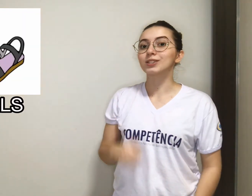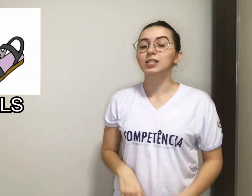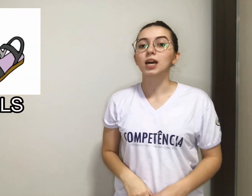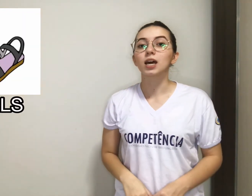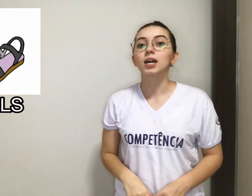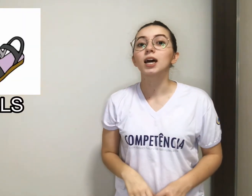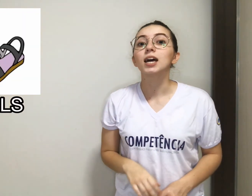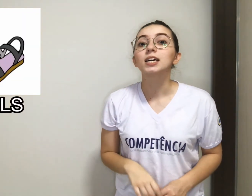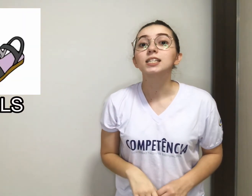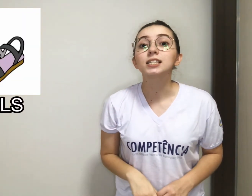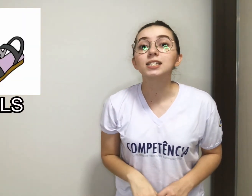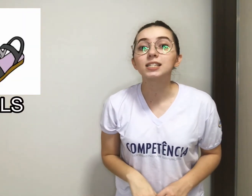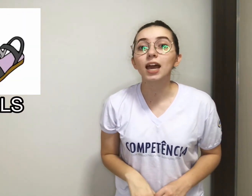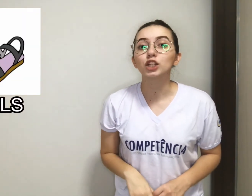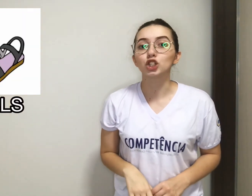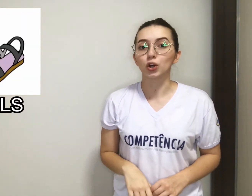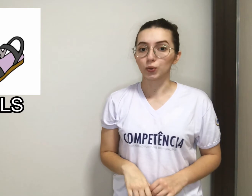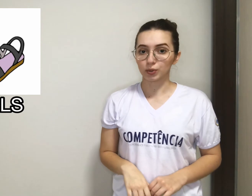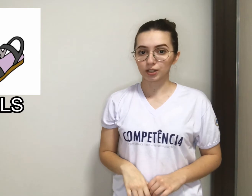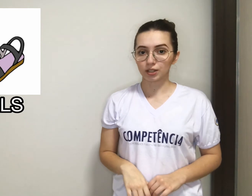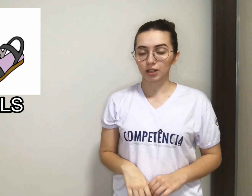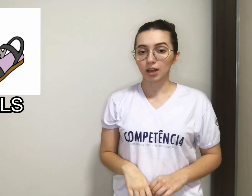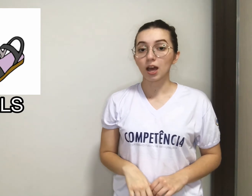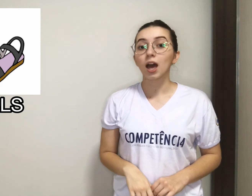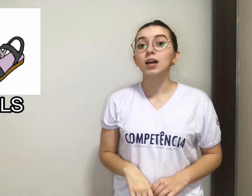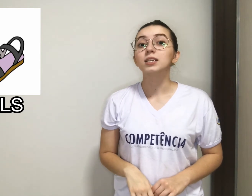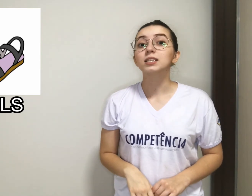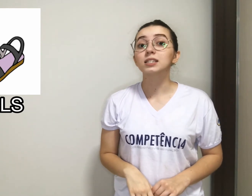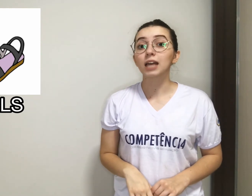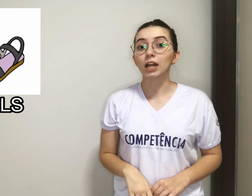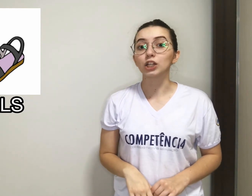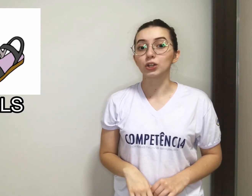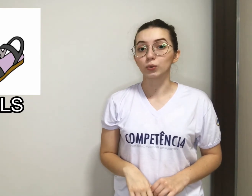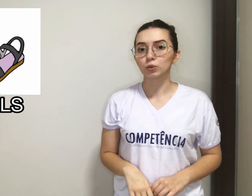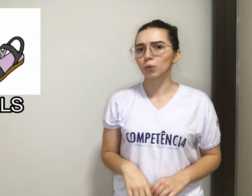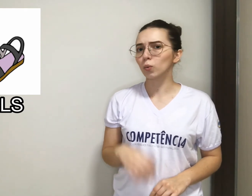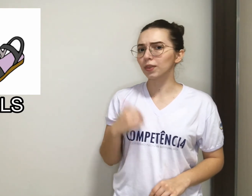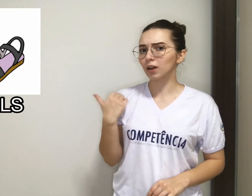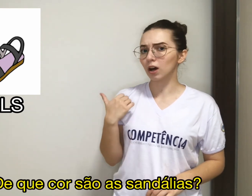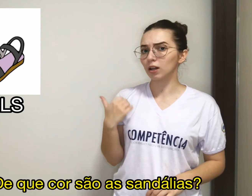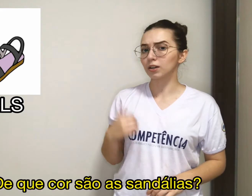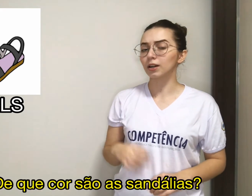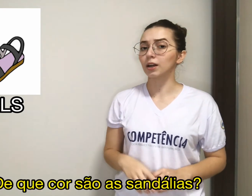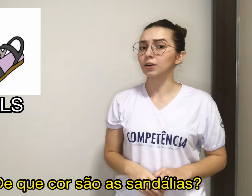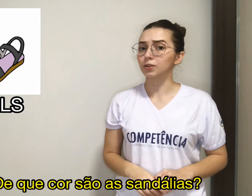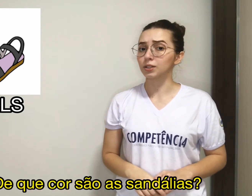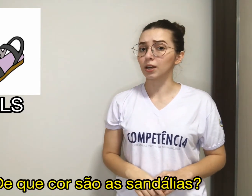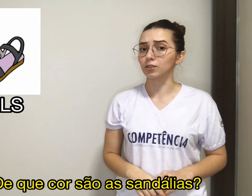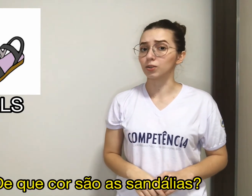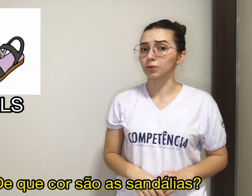sandals, sandals. What color are those sandals?